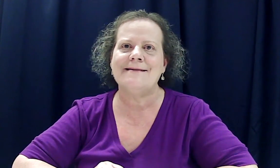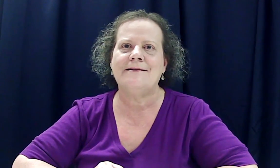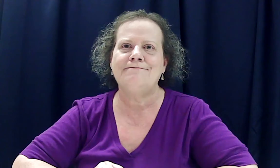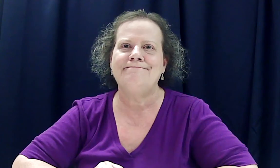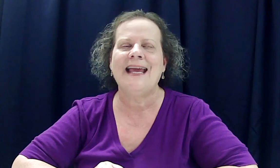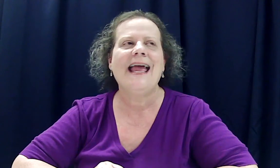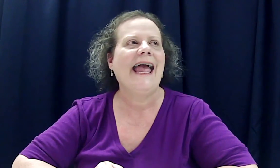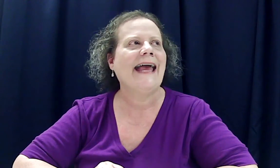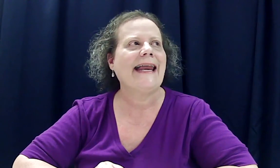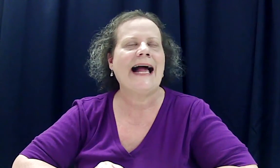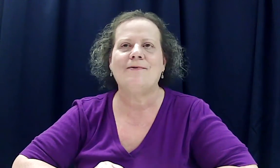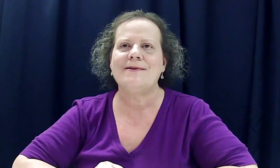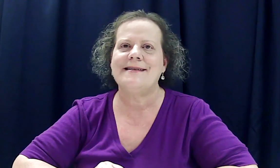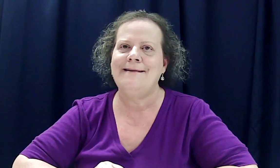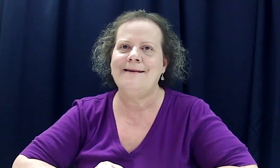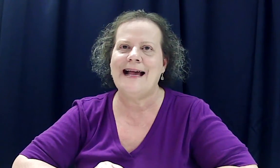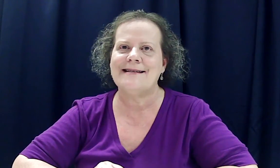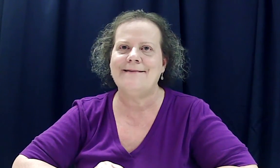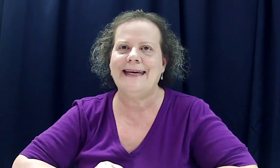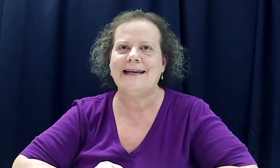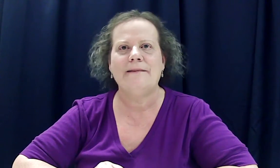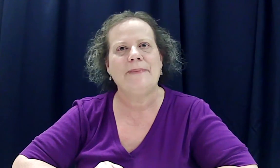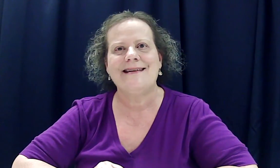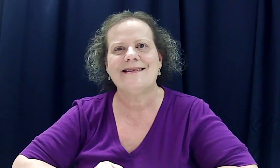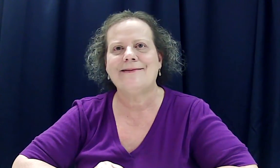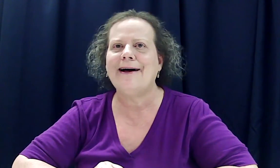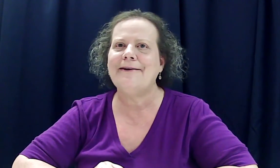them. And I will see you next week. Peace and love.